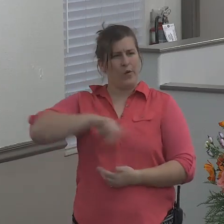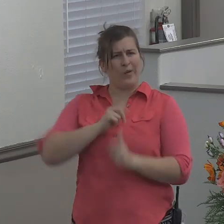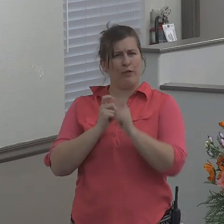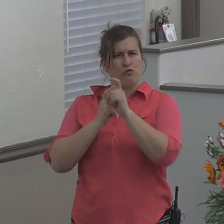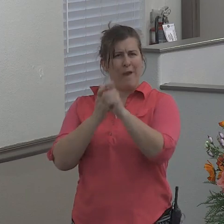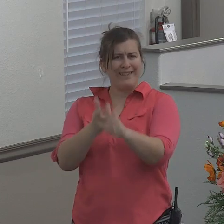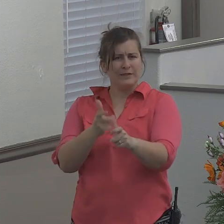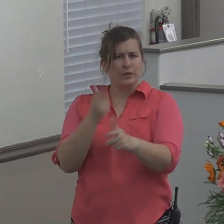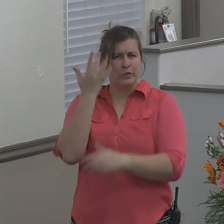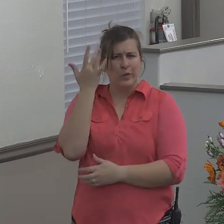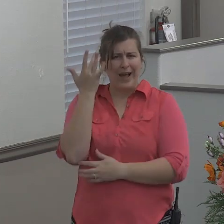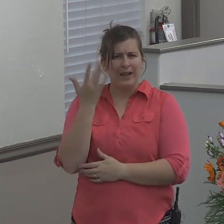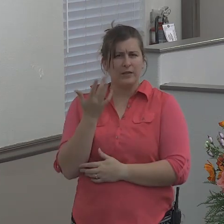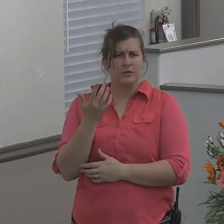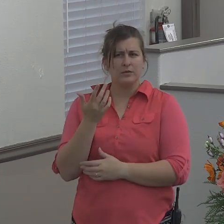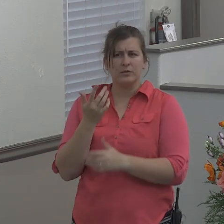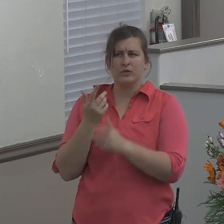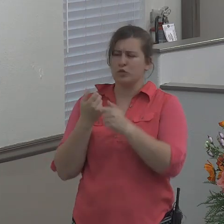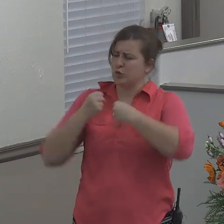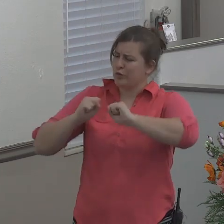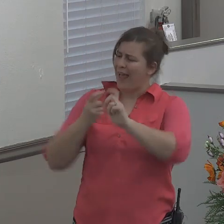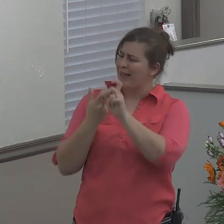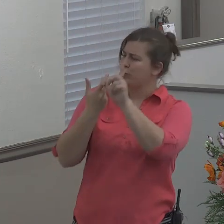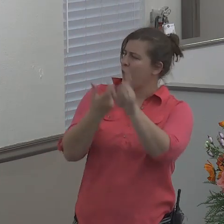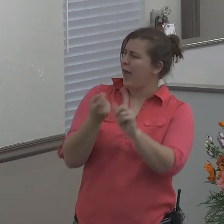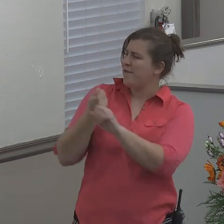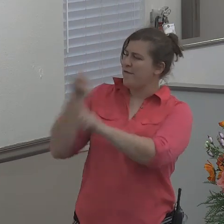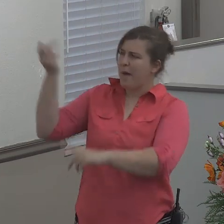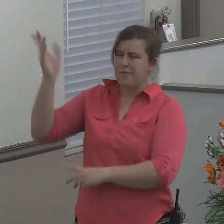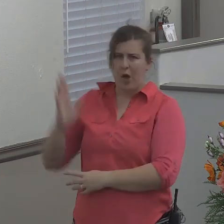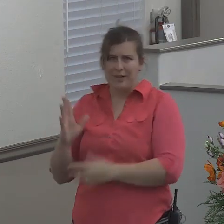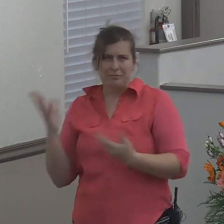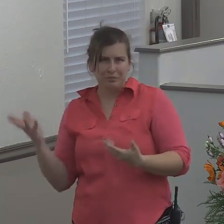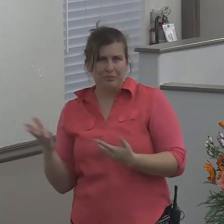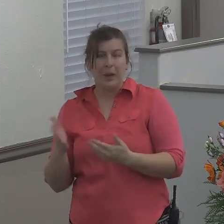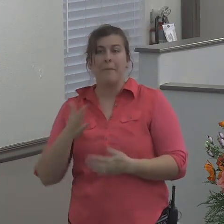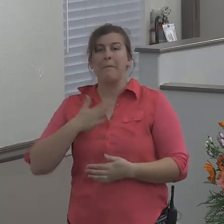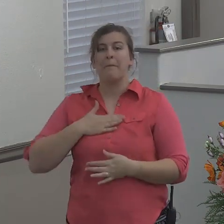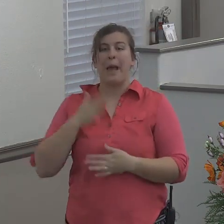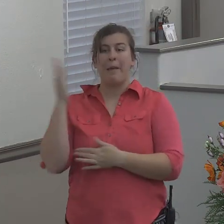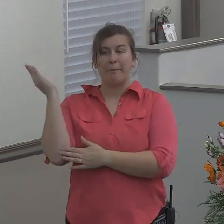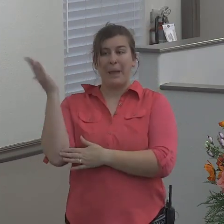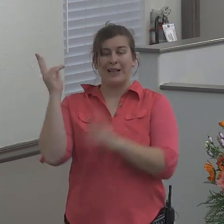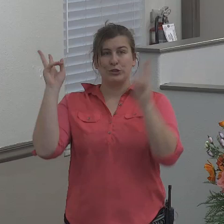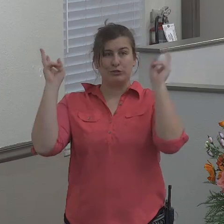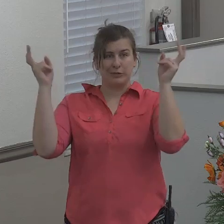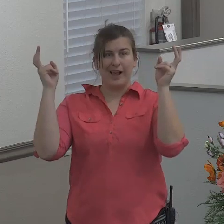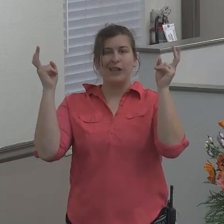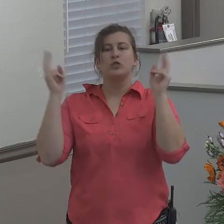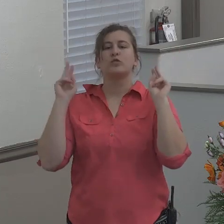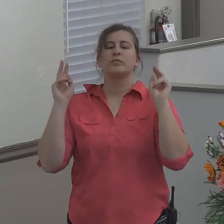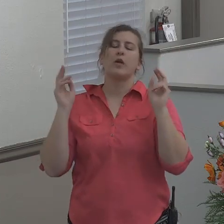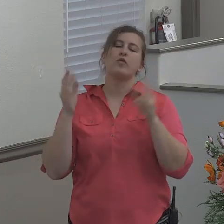Why do we run from God? I've titled my message tonight, Running Away.